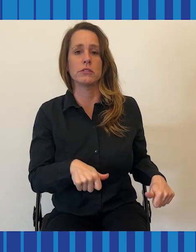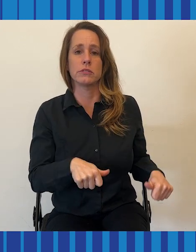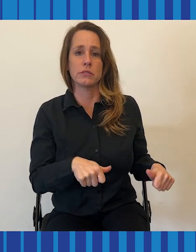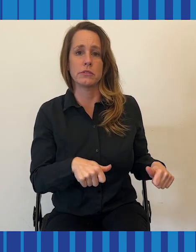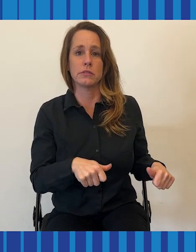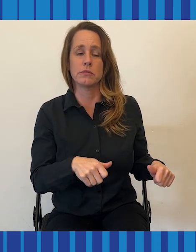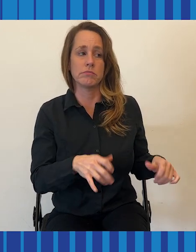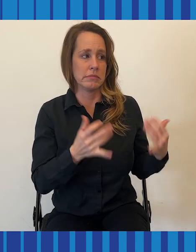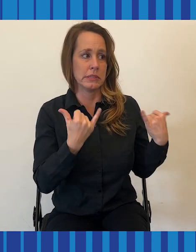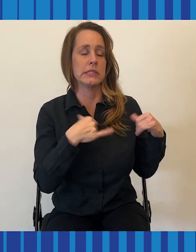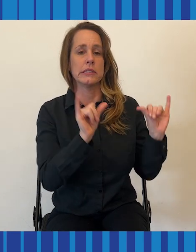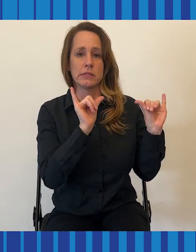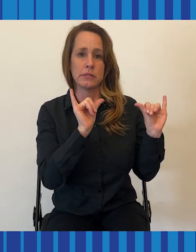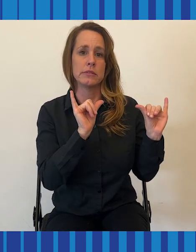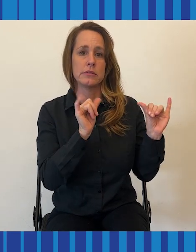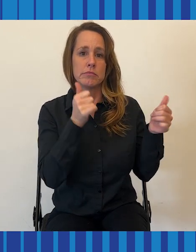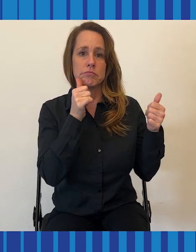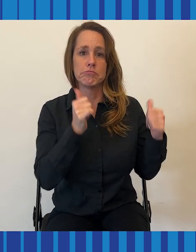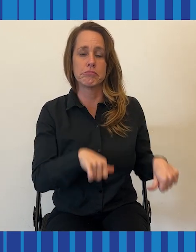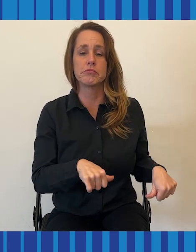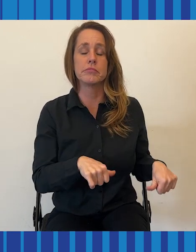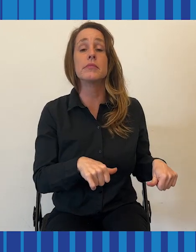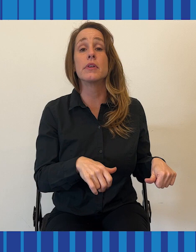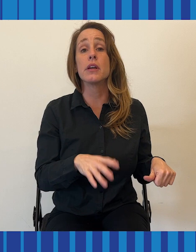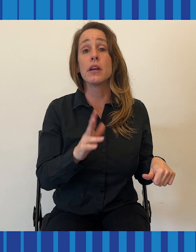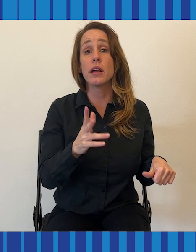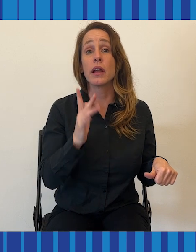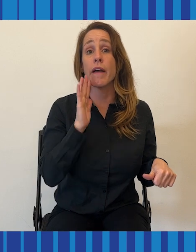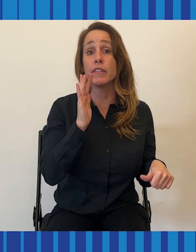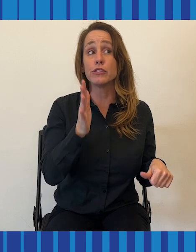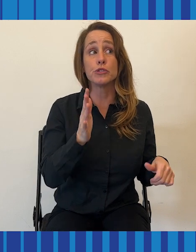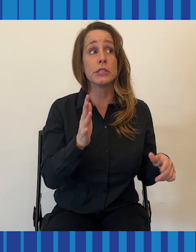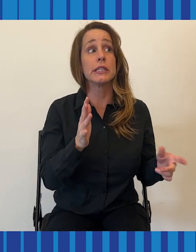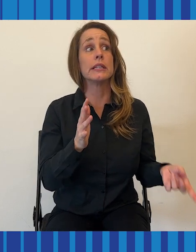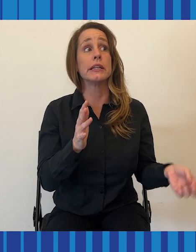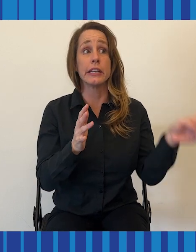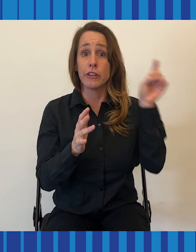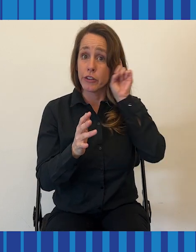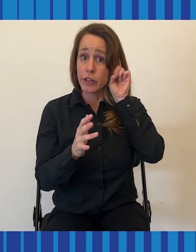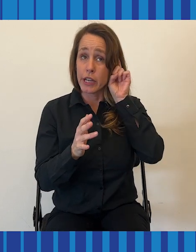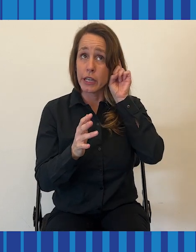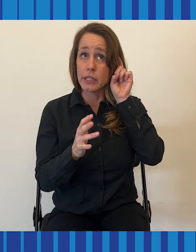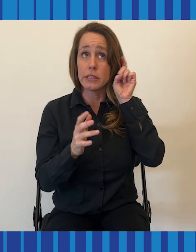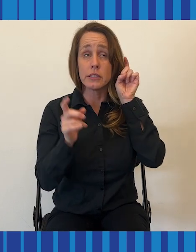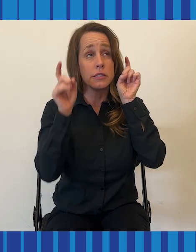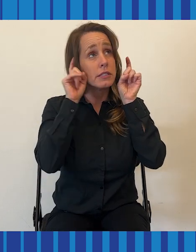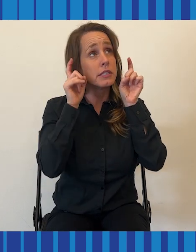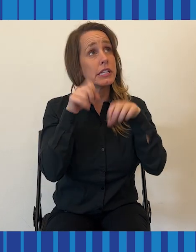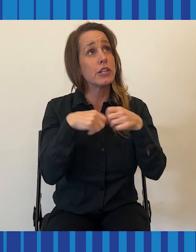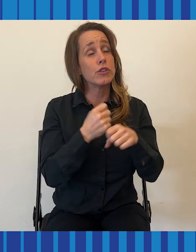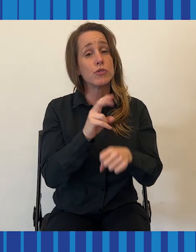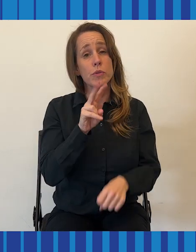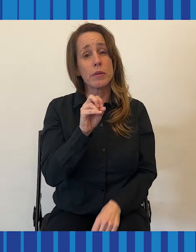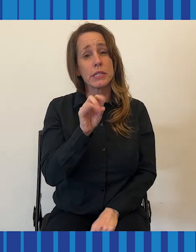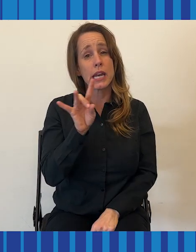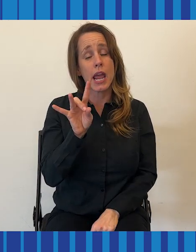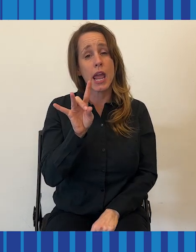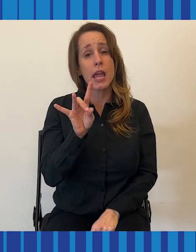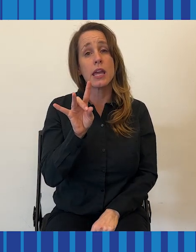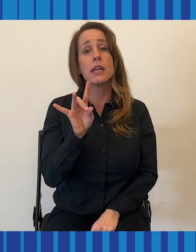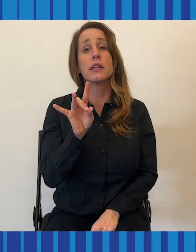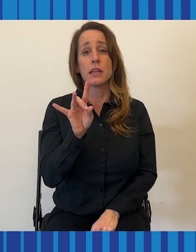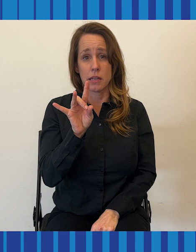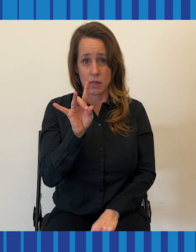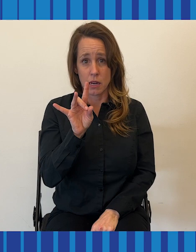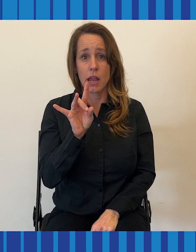and has remained. I eventually got hearing aids in 2008 and